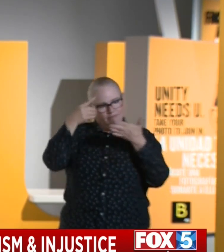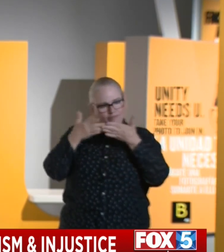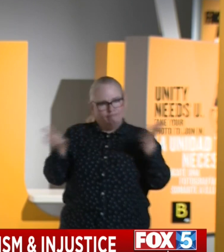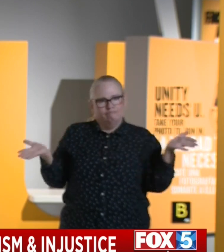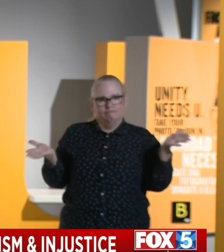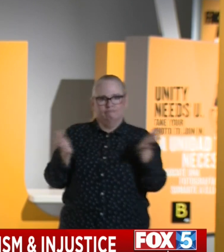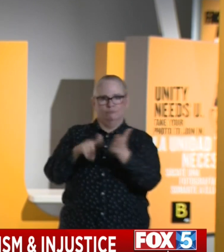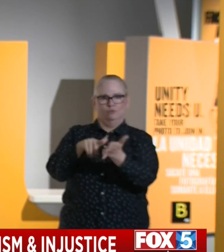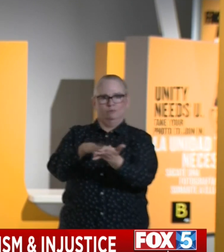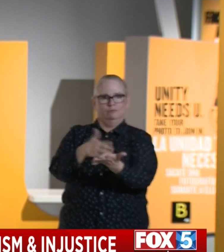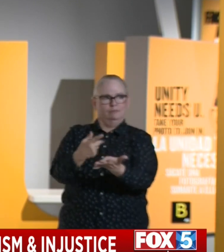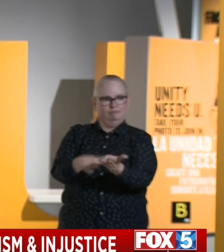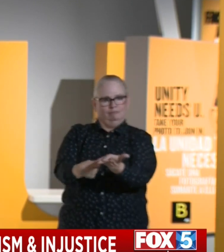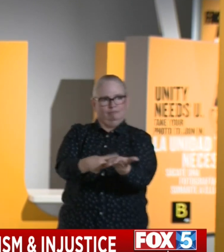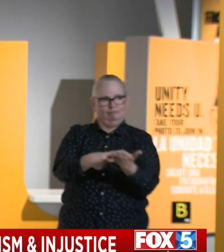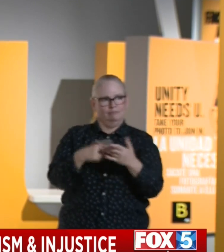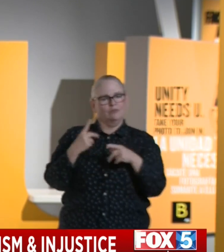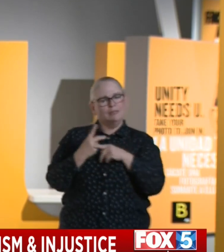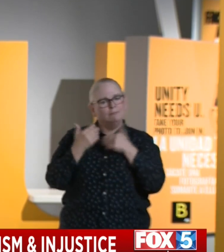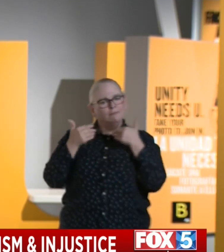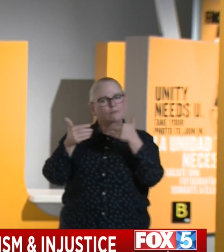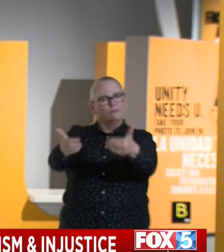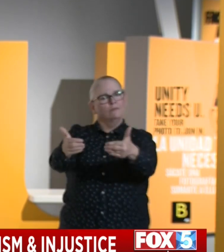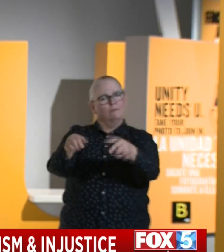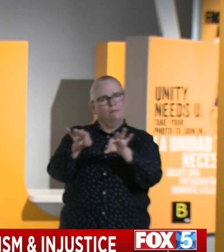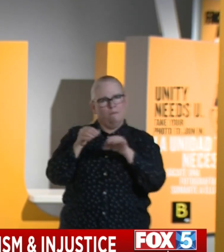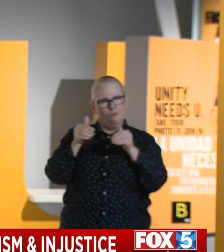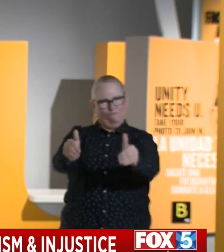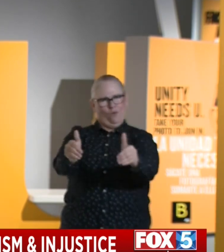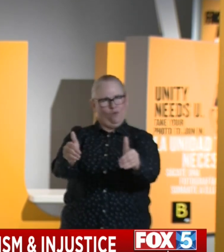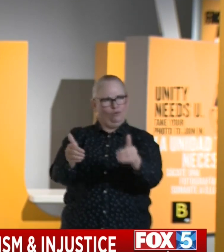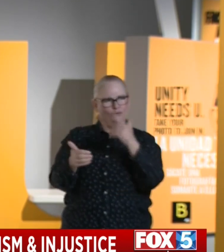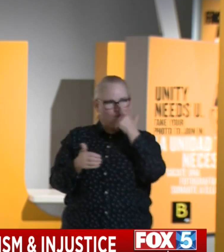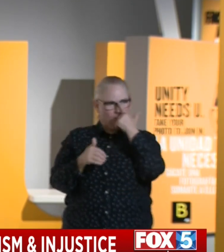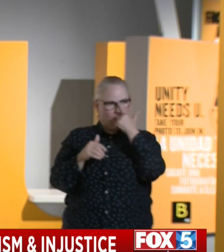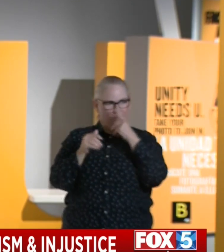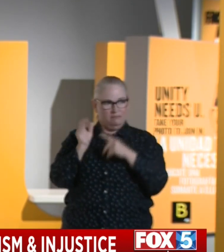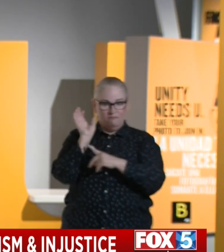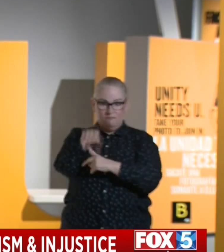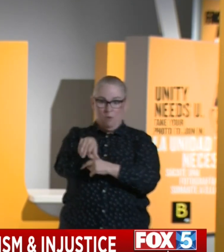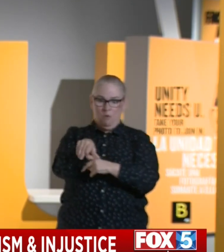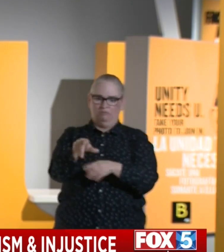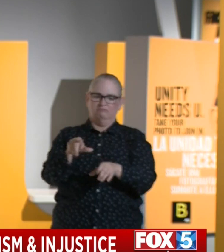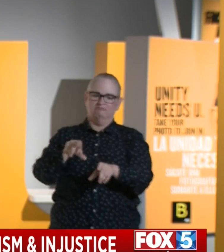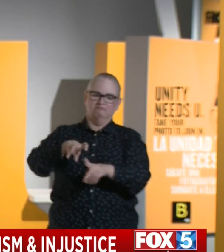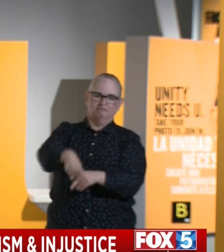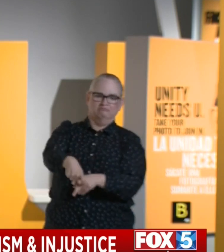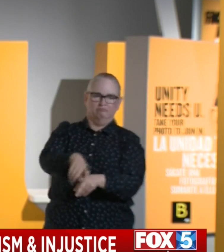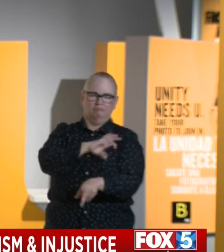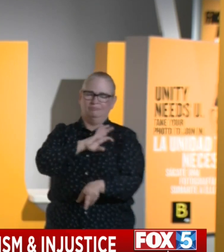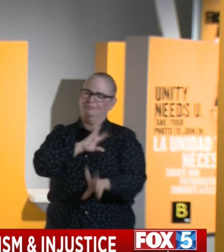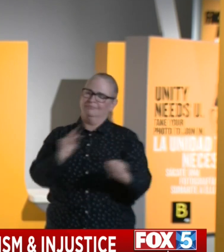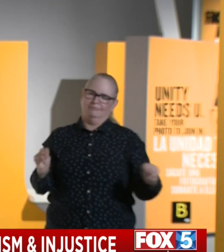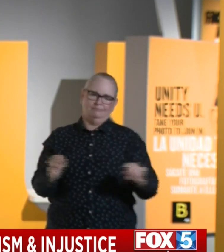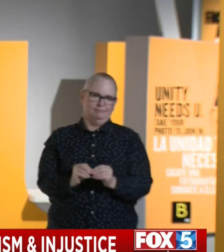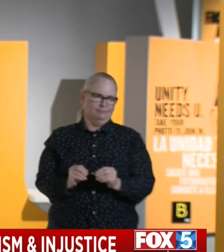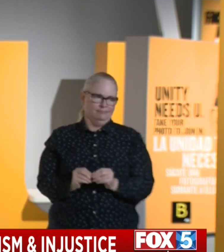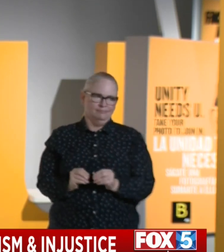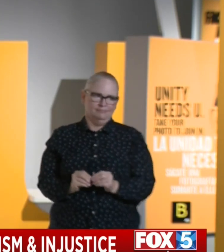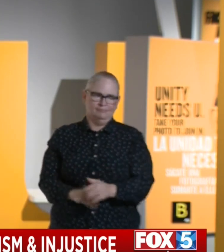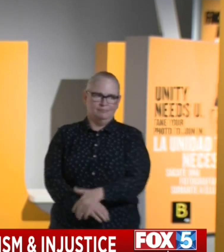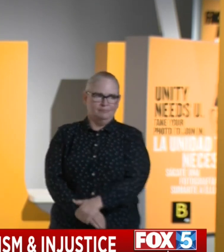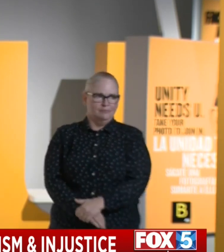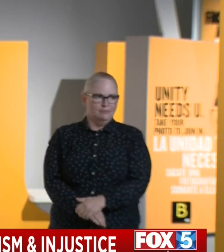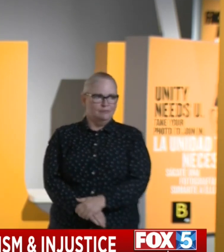to advance the most significant use of force, deadly use of force provisions of any state in this nation. And I believe